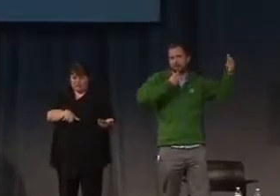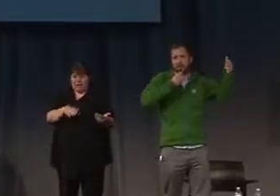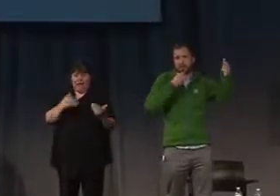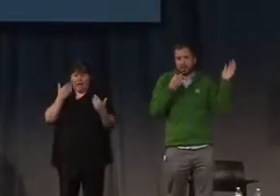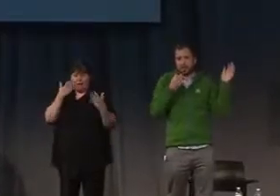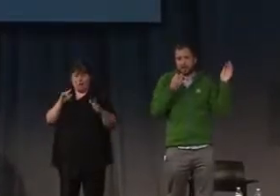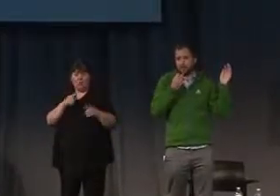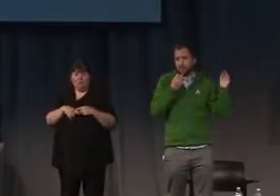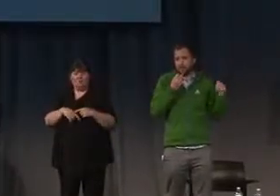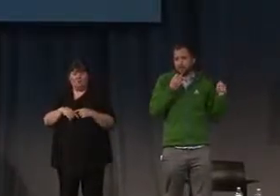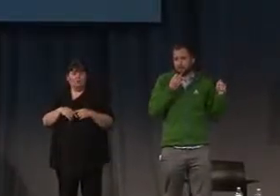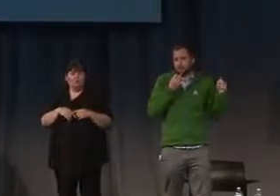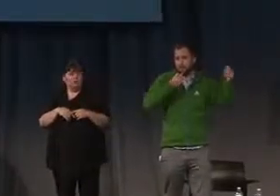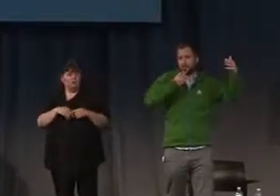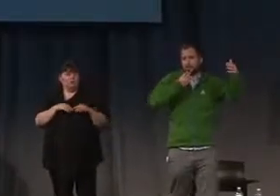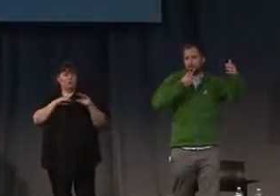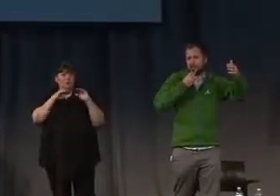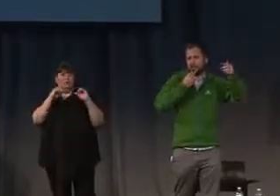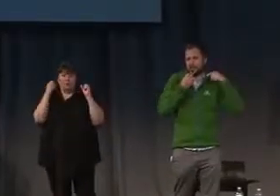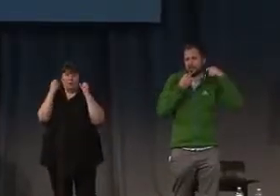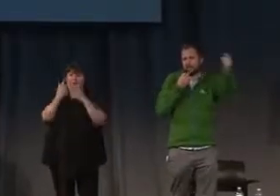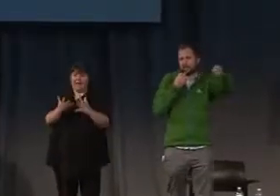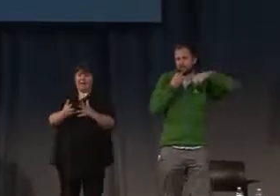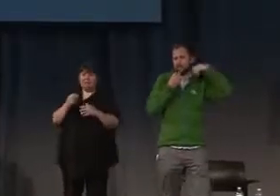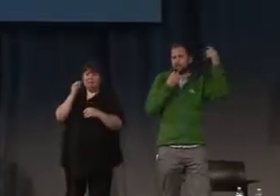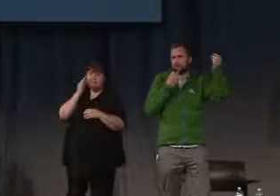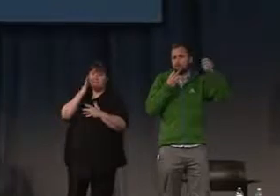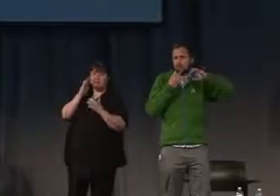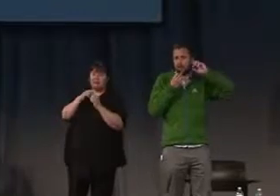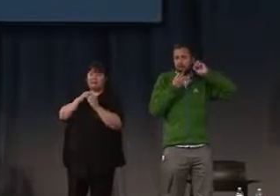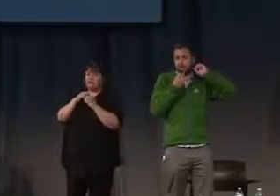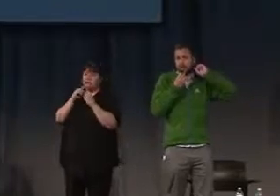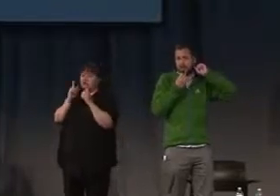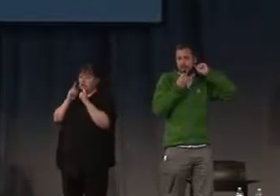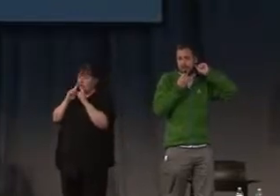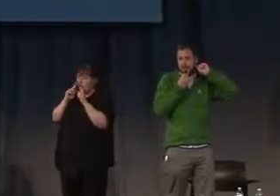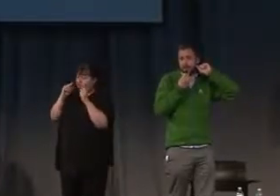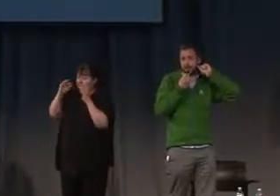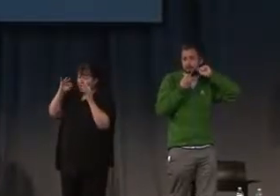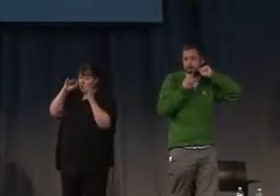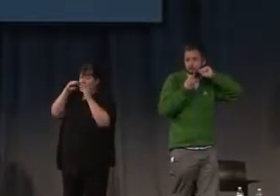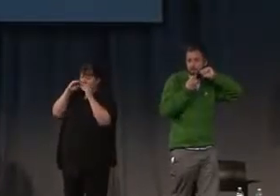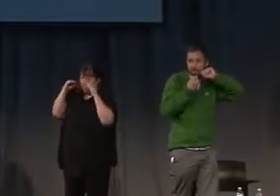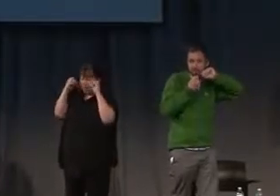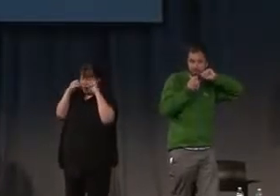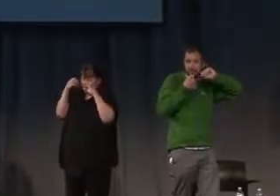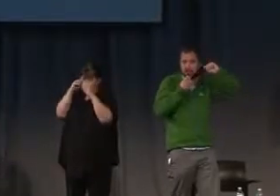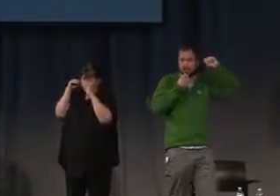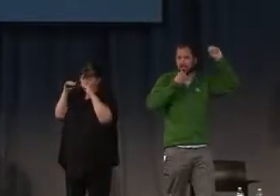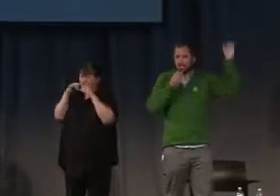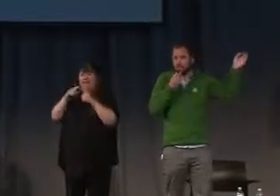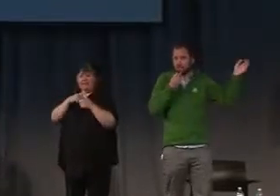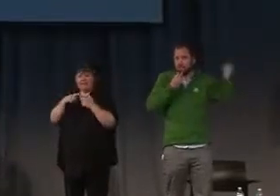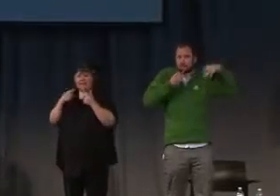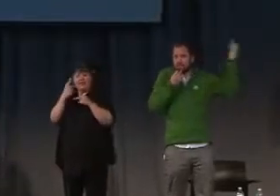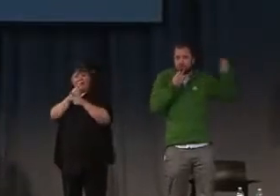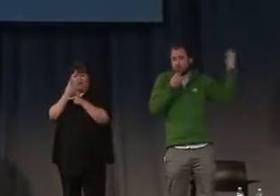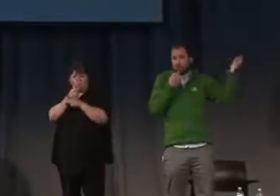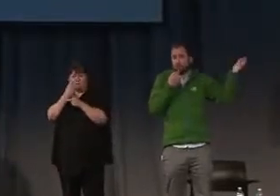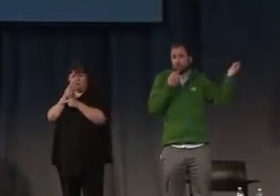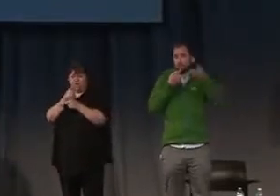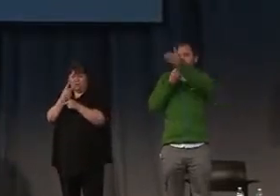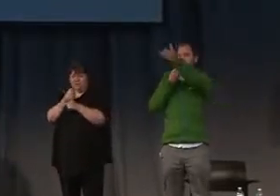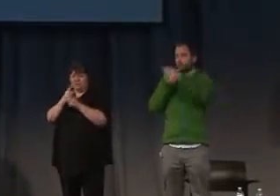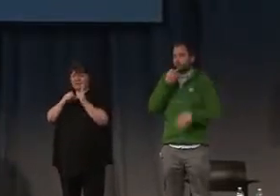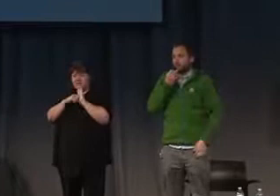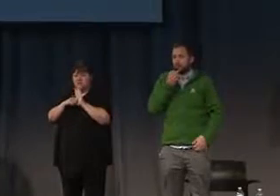put like a kind of a many together, they kind of start to talk and then, you know, until a kind of a very new kind of extreme situation that you don't